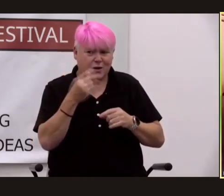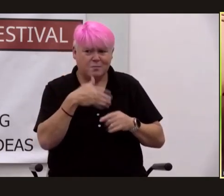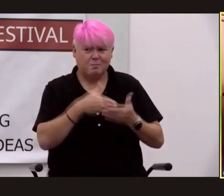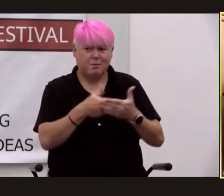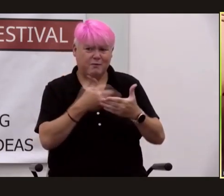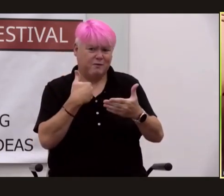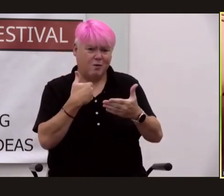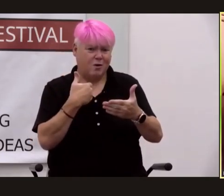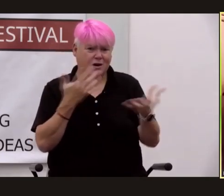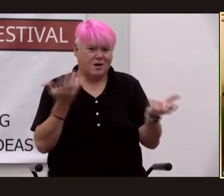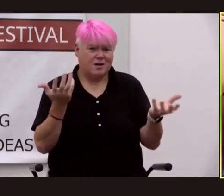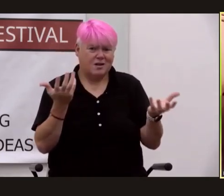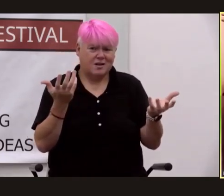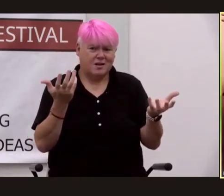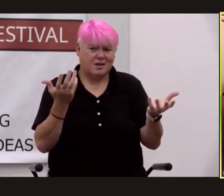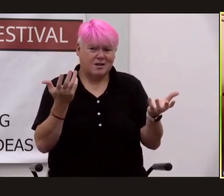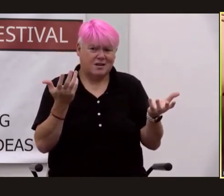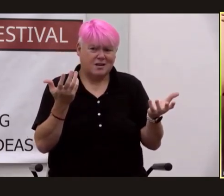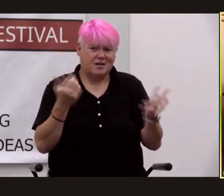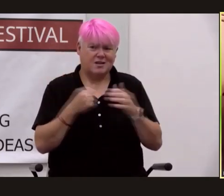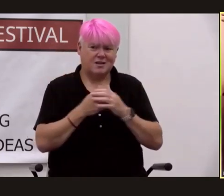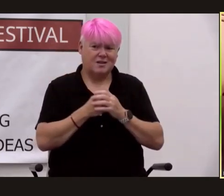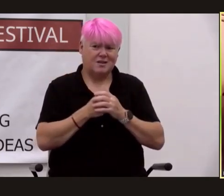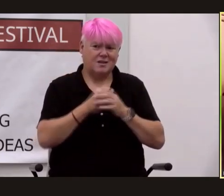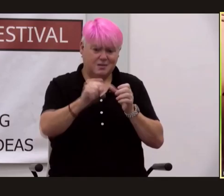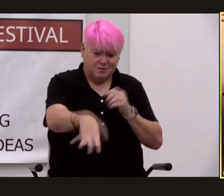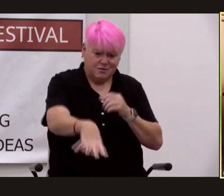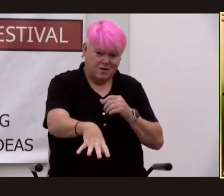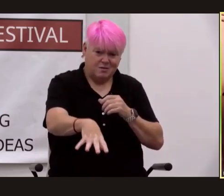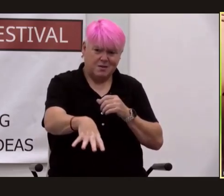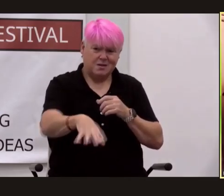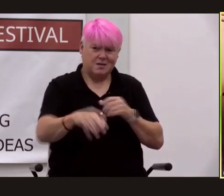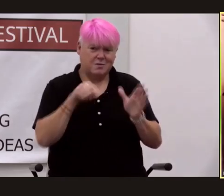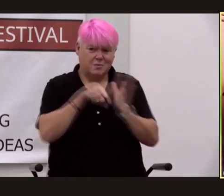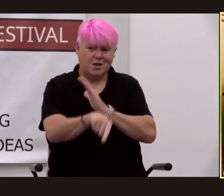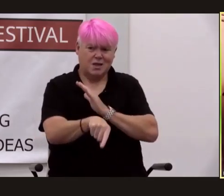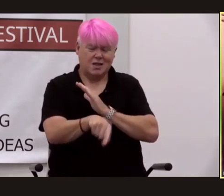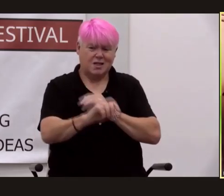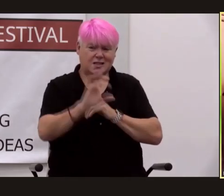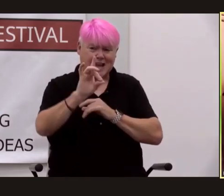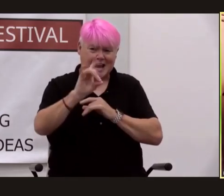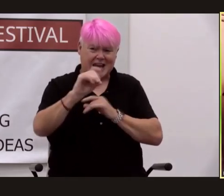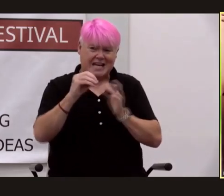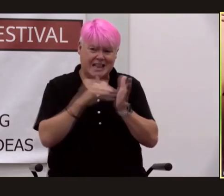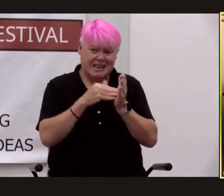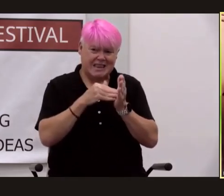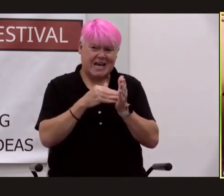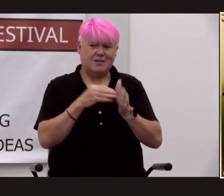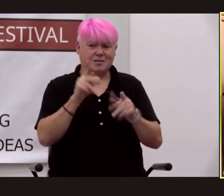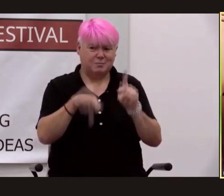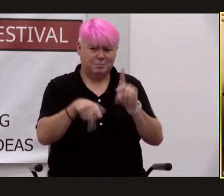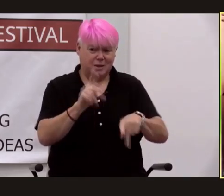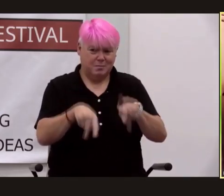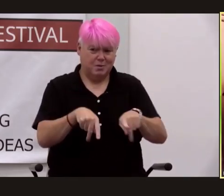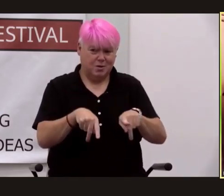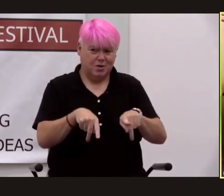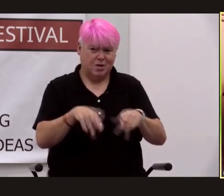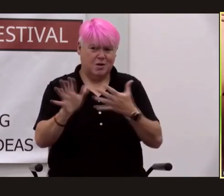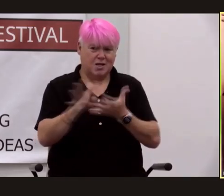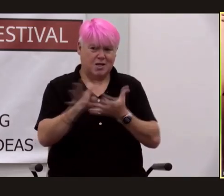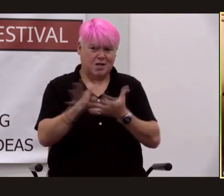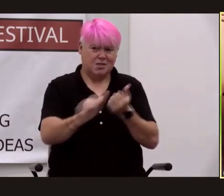military secret uh we dropped this bomb we killed 80 000 people we destroyed the railways the